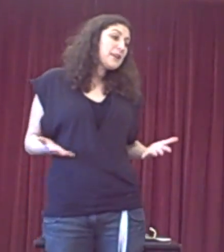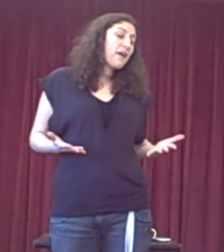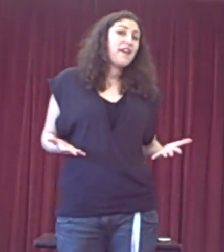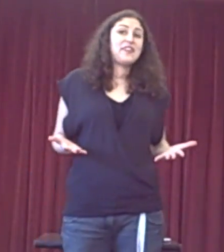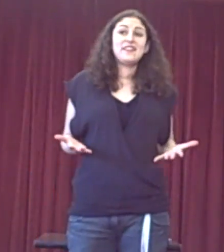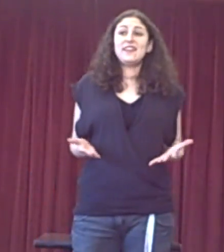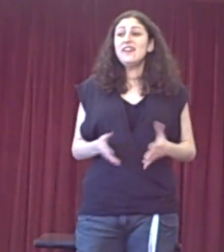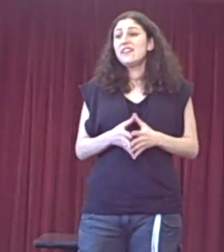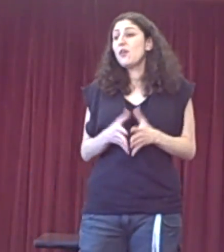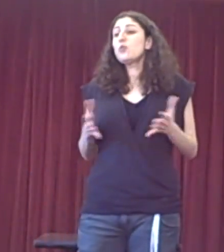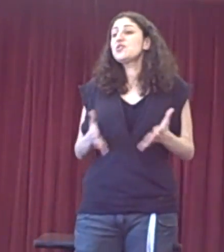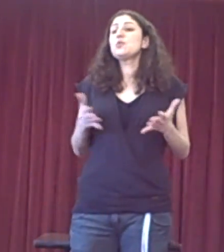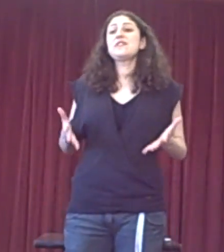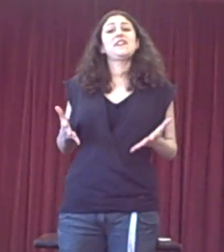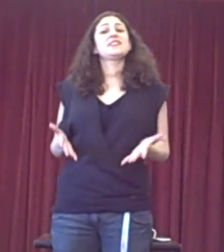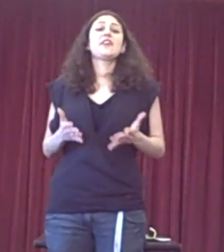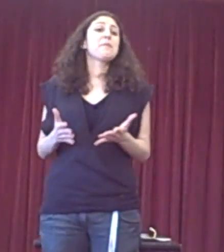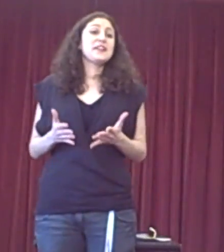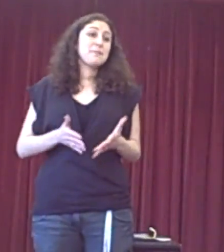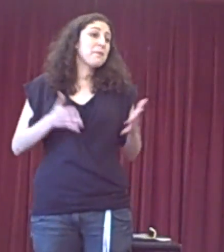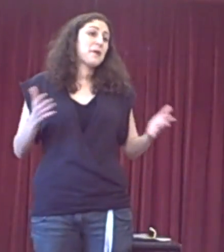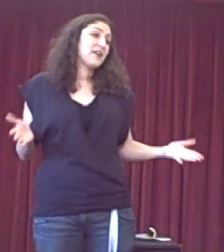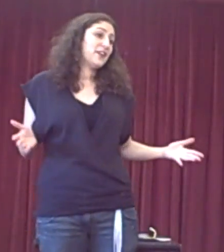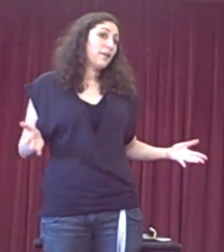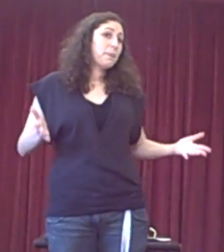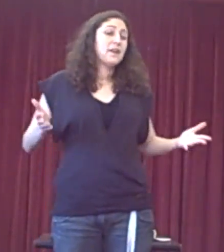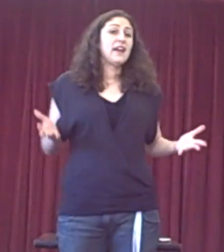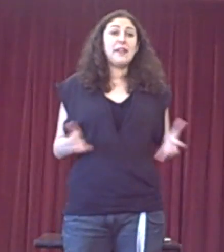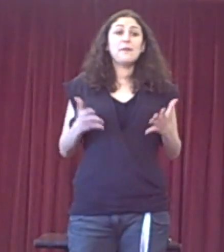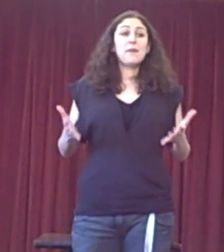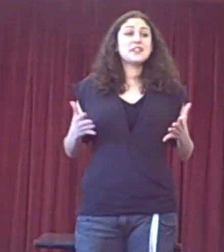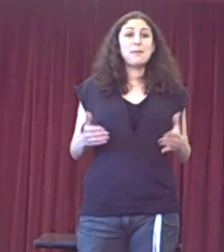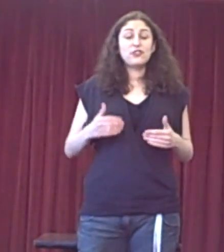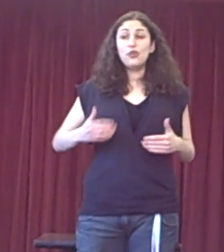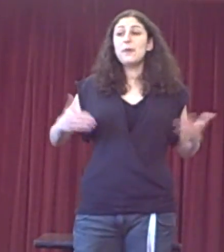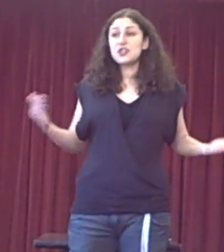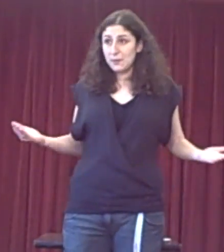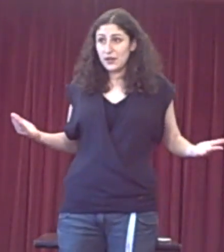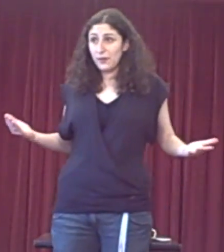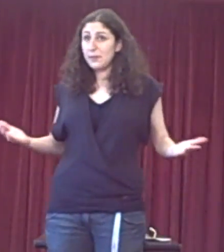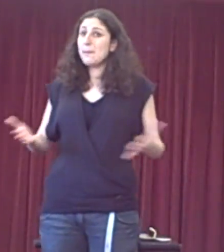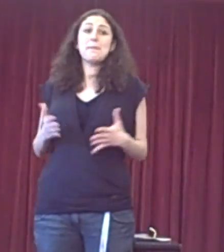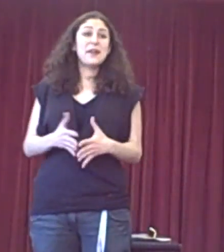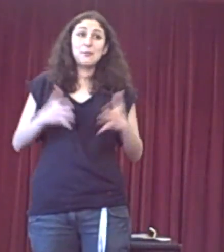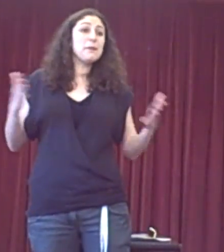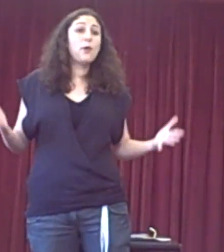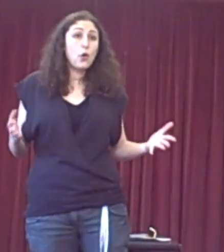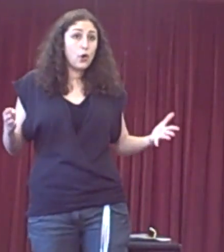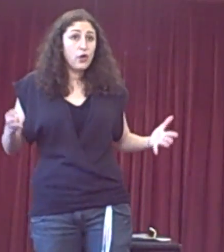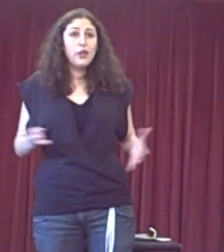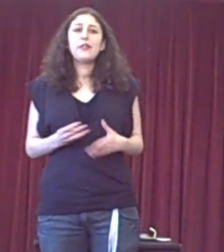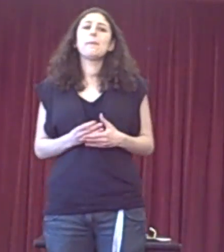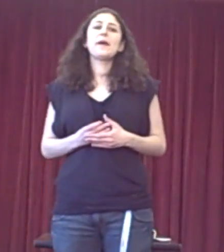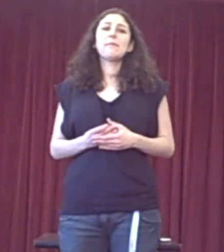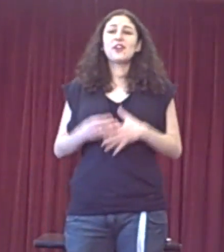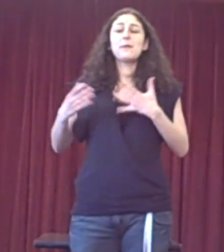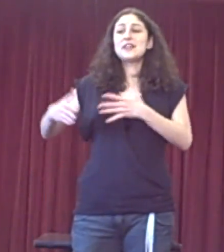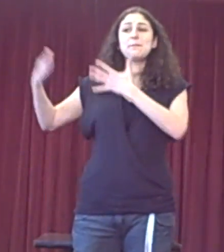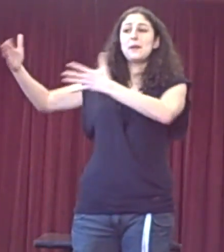say behind this is, there are all sorts of things that I might spend my money on, and that might spend too much money on, that might make me poor, that I might spend